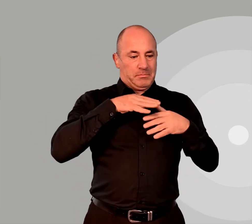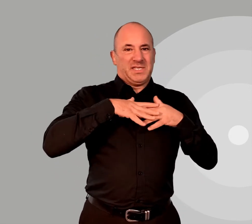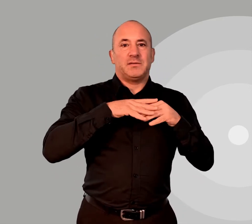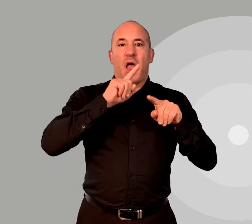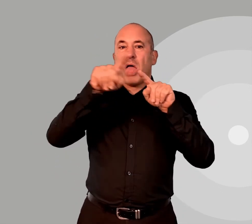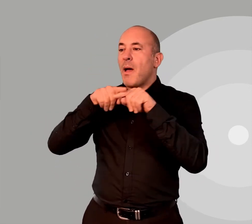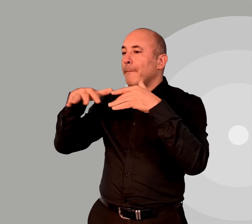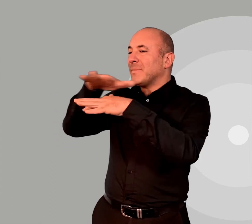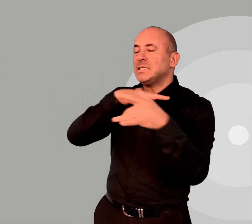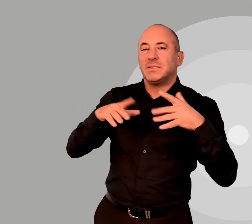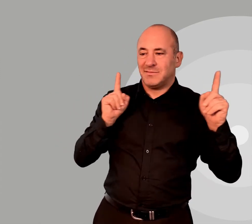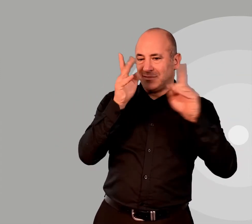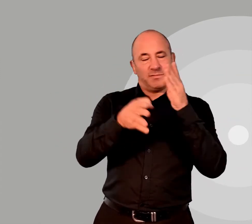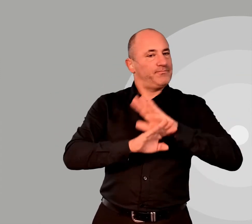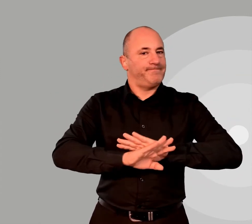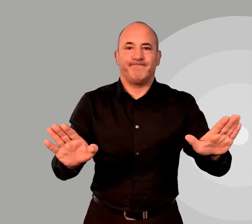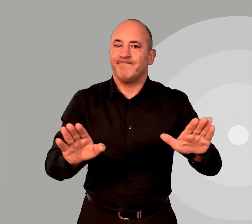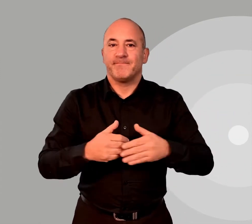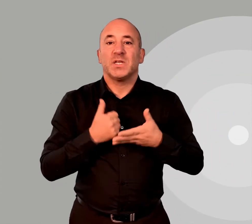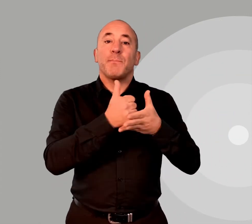household or support bubble.